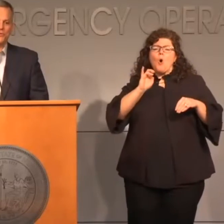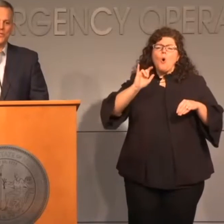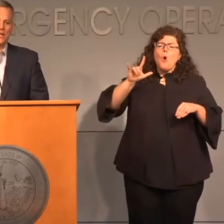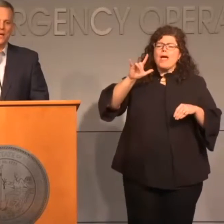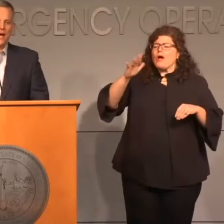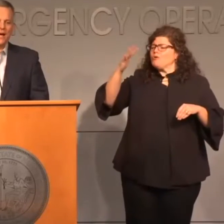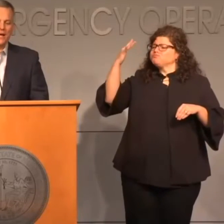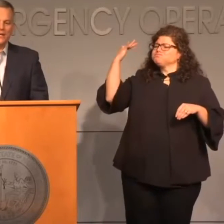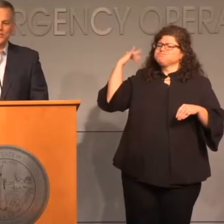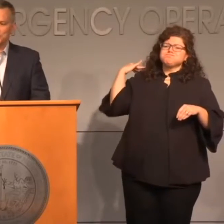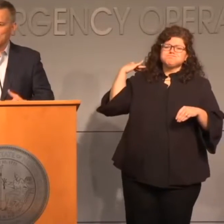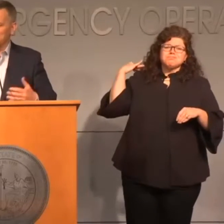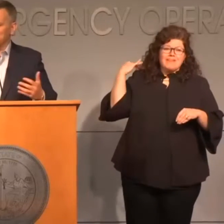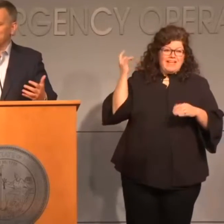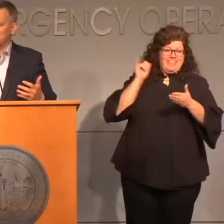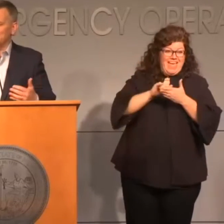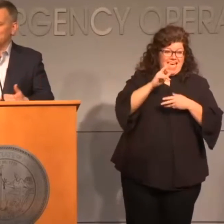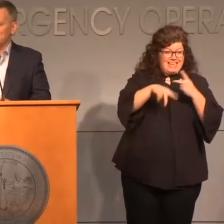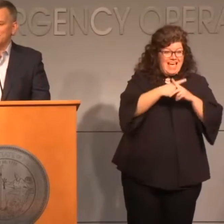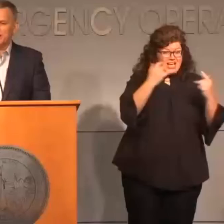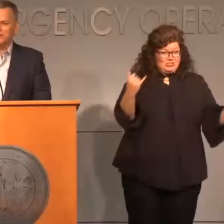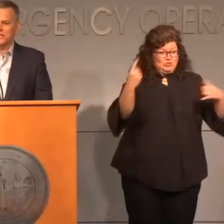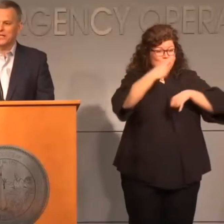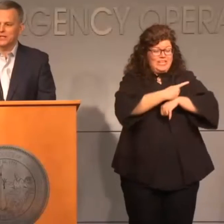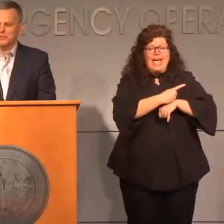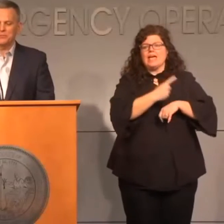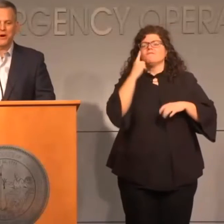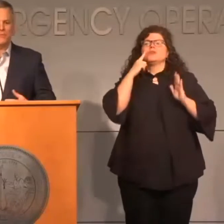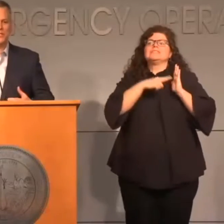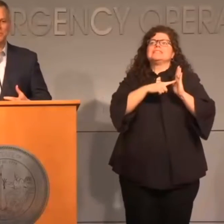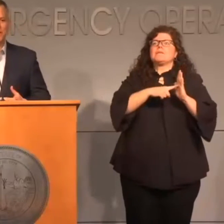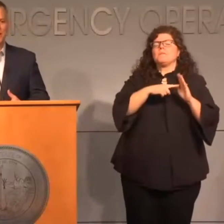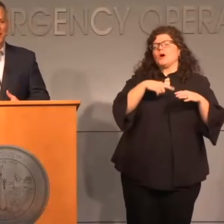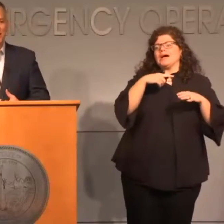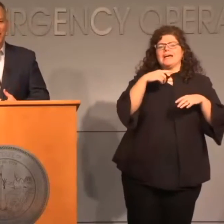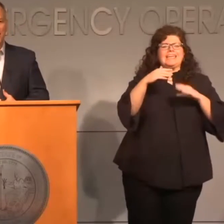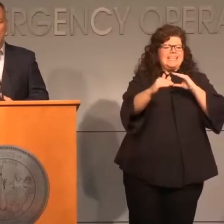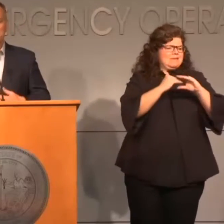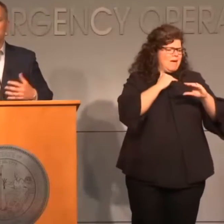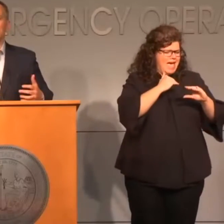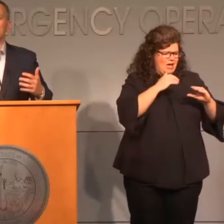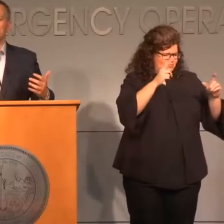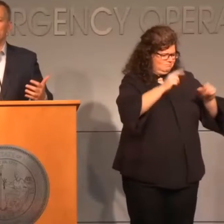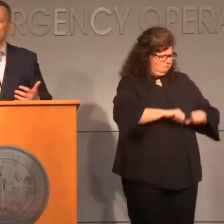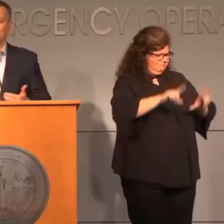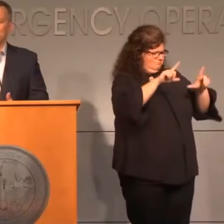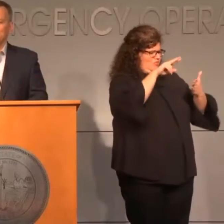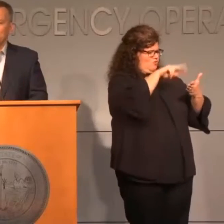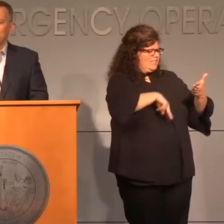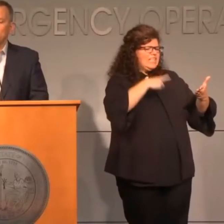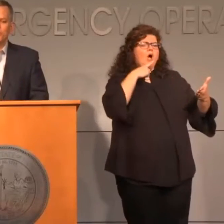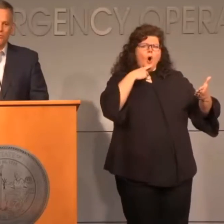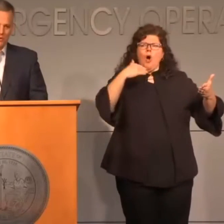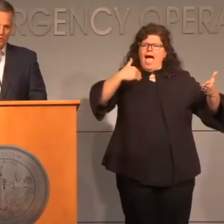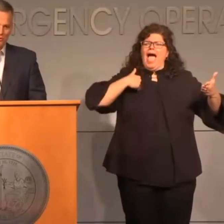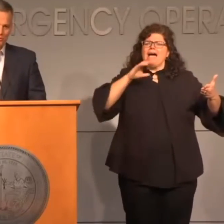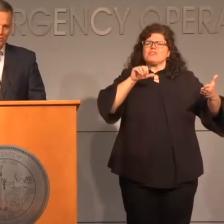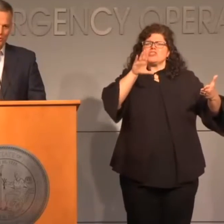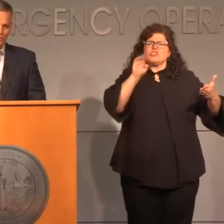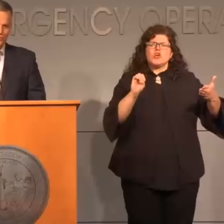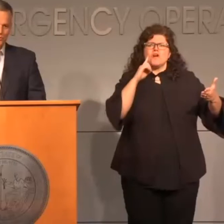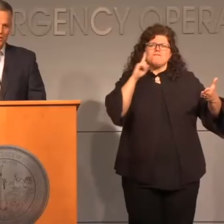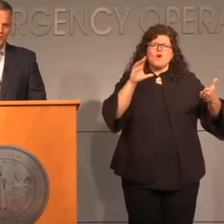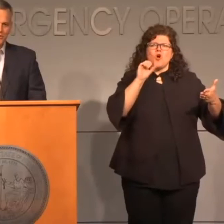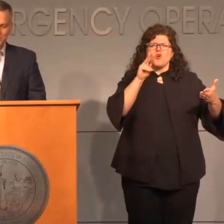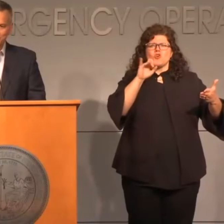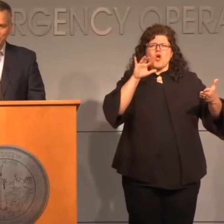21st. I just got an email telling me, promising me a miracle cure. There are no miracle